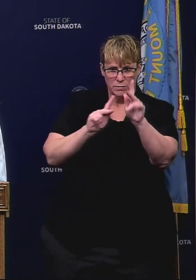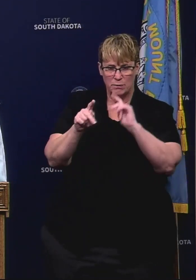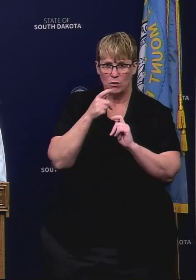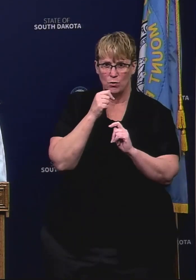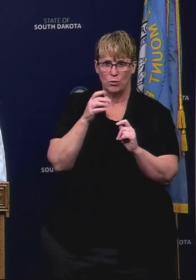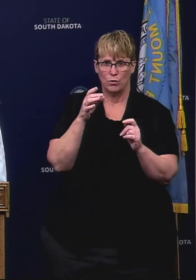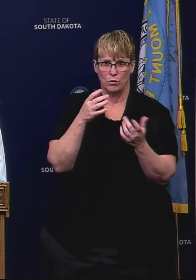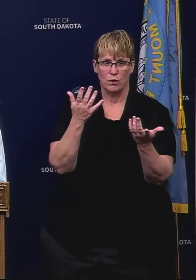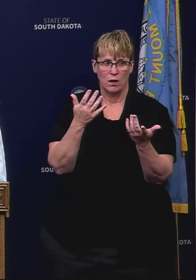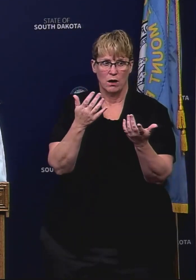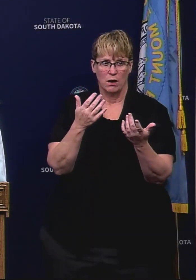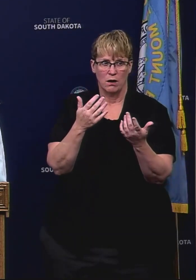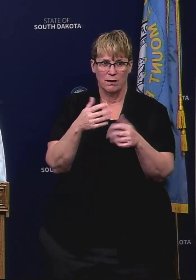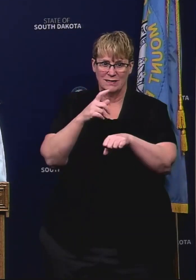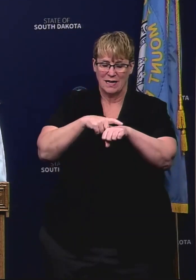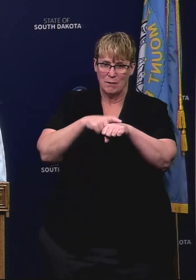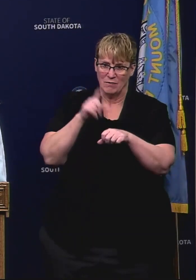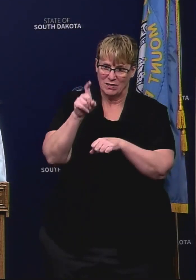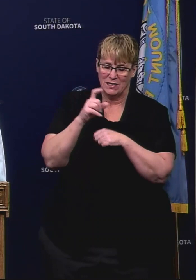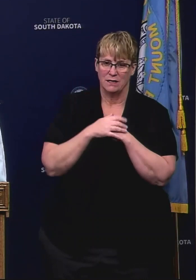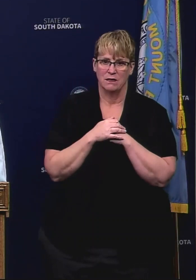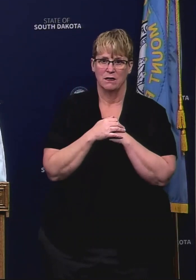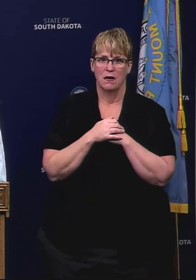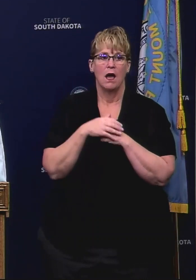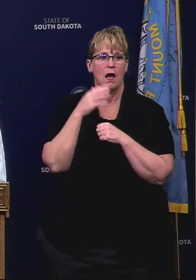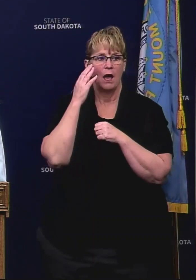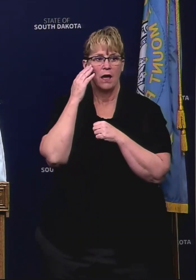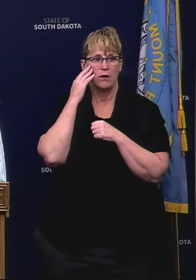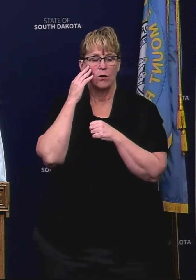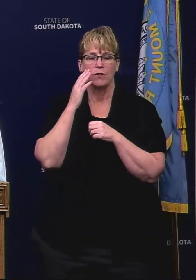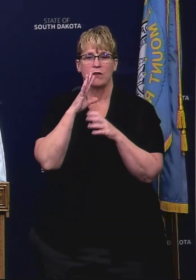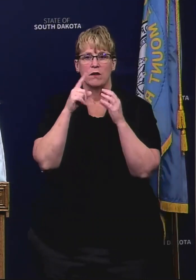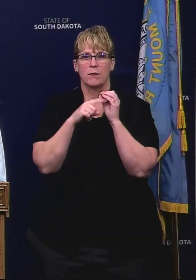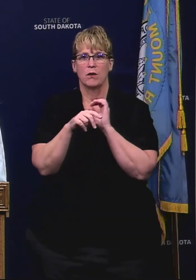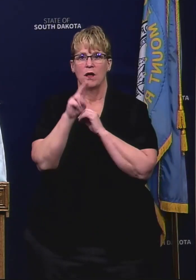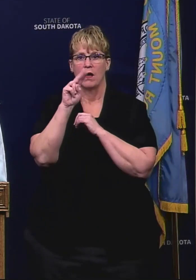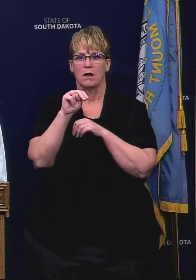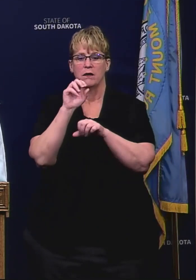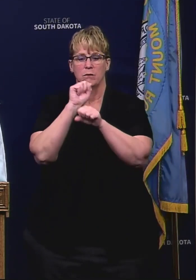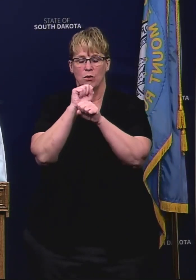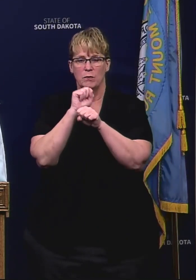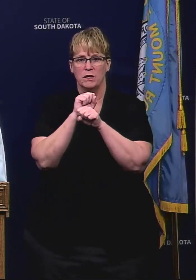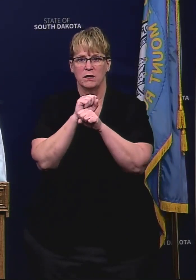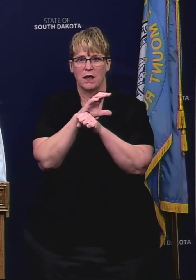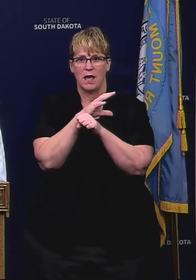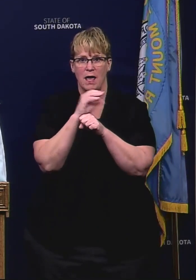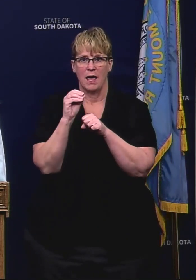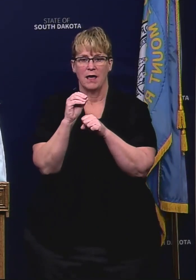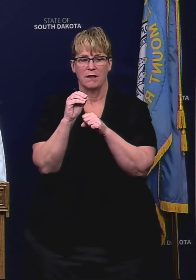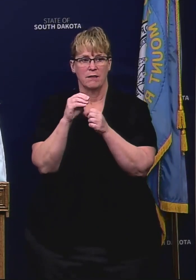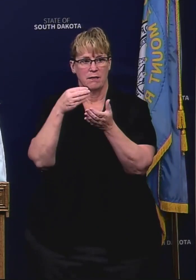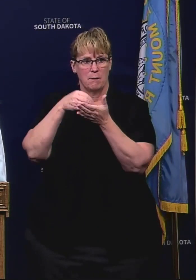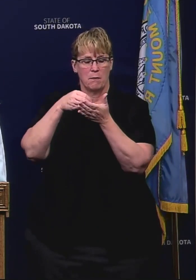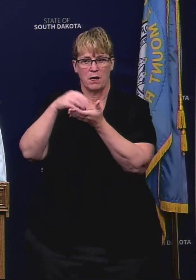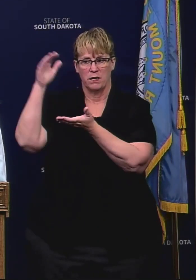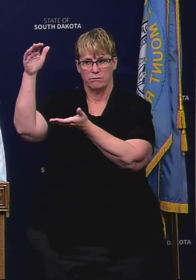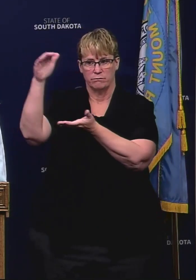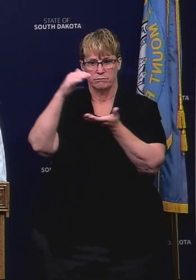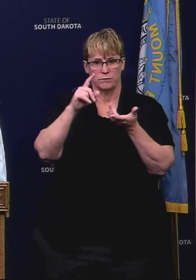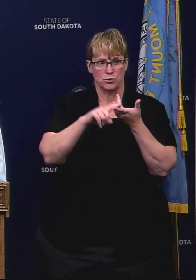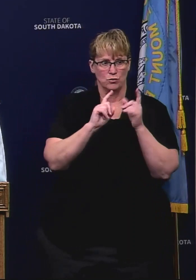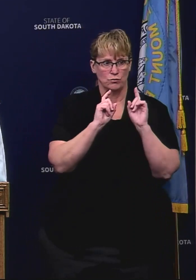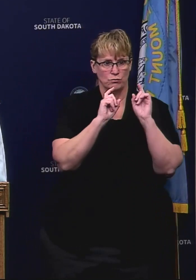crisis would be very helpful. I know that they've done a lot already on unemployment and on stimulus dollars that would go to